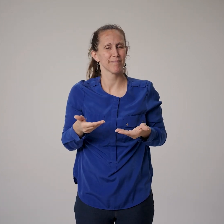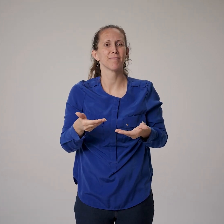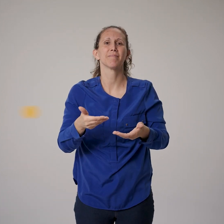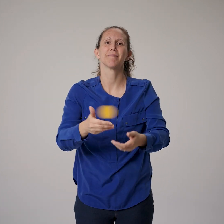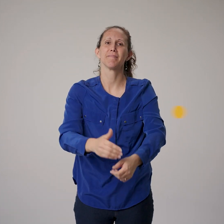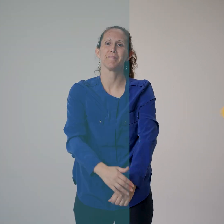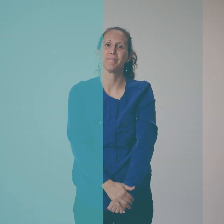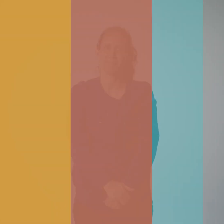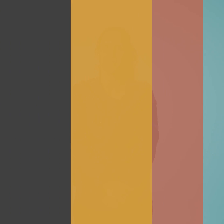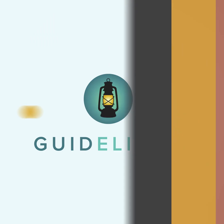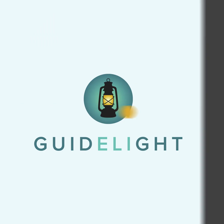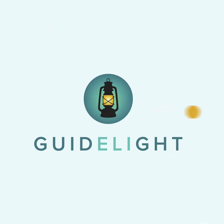The